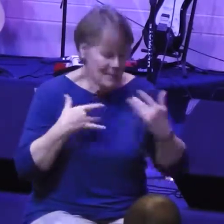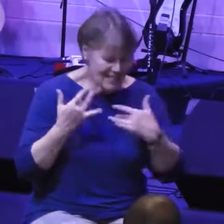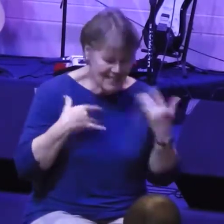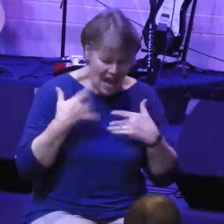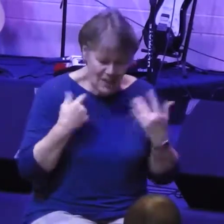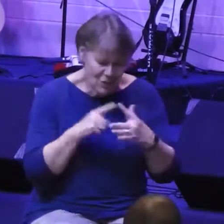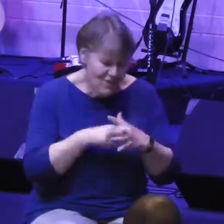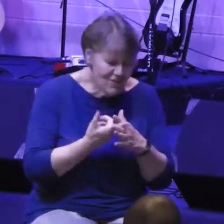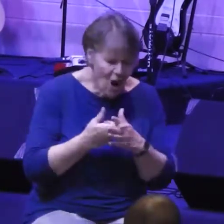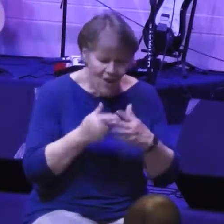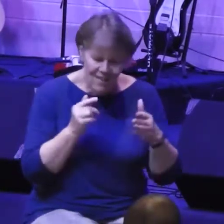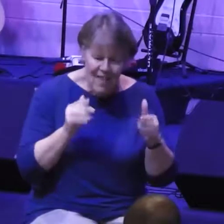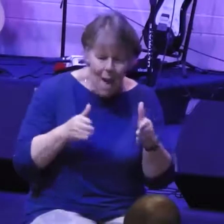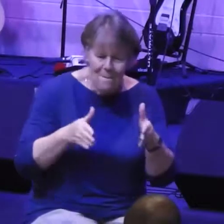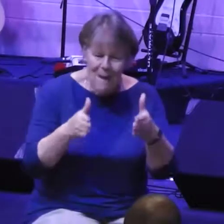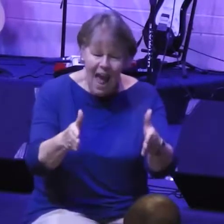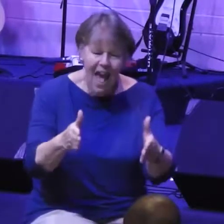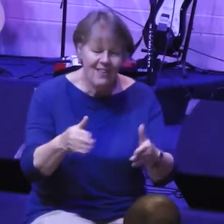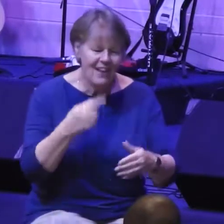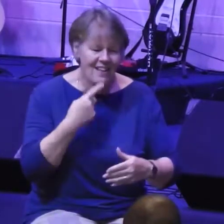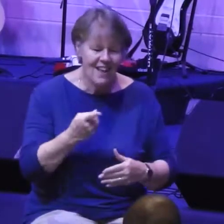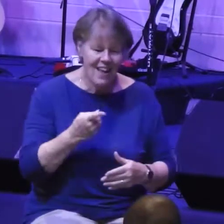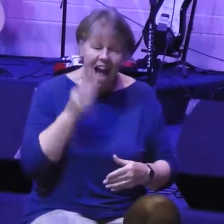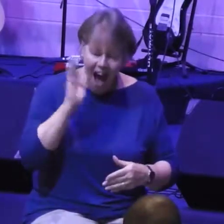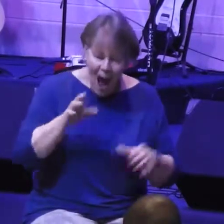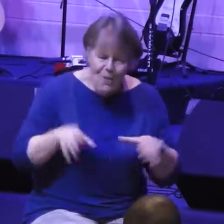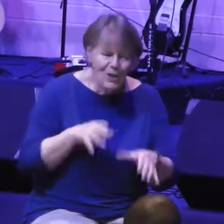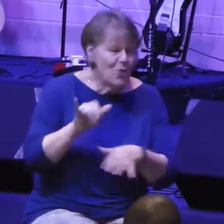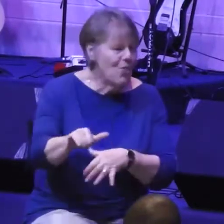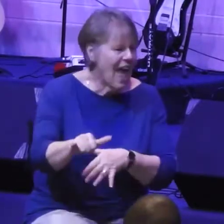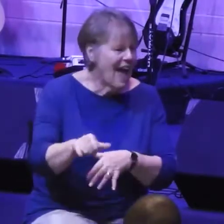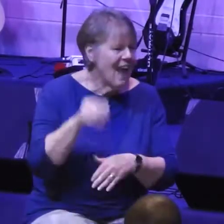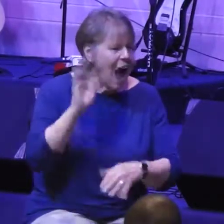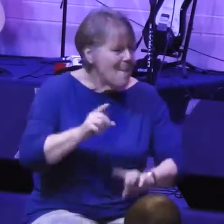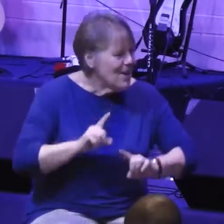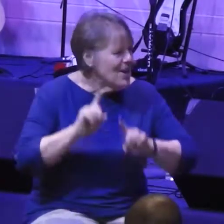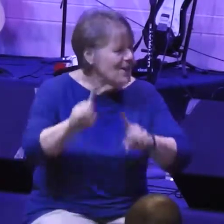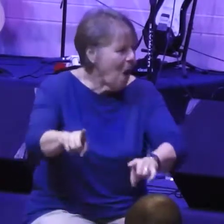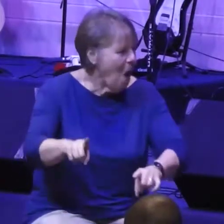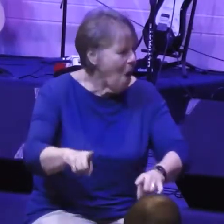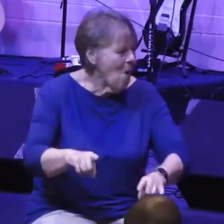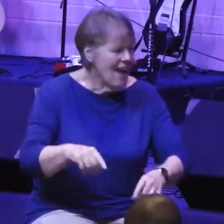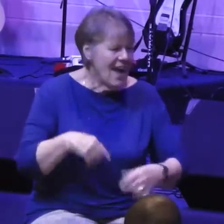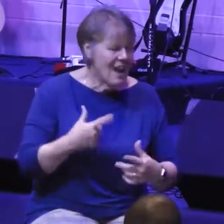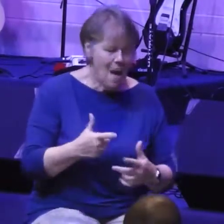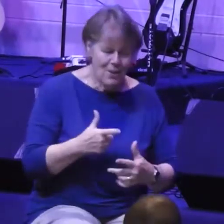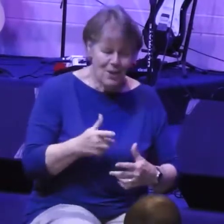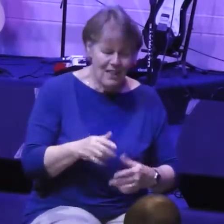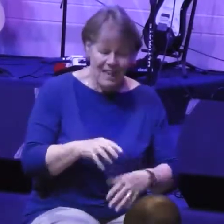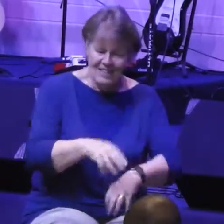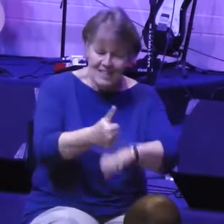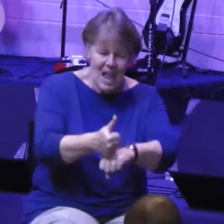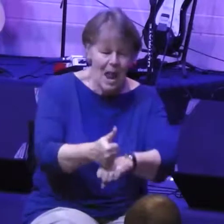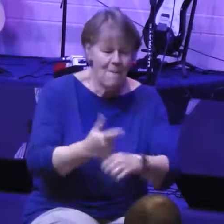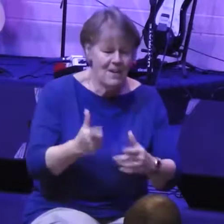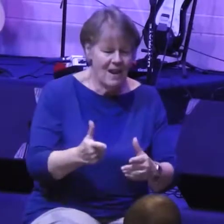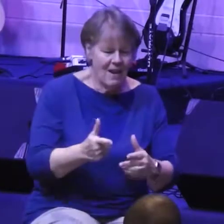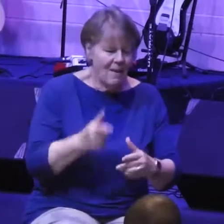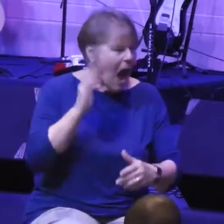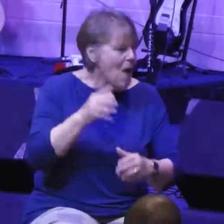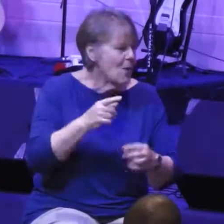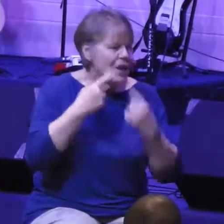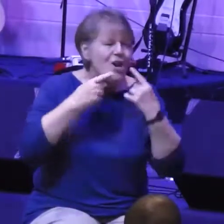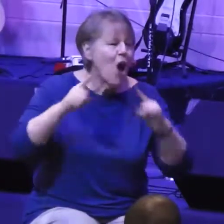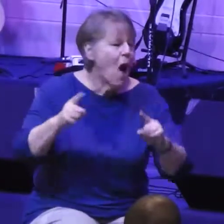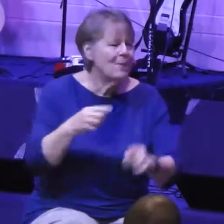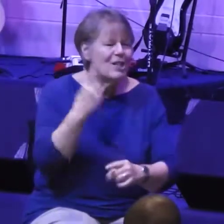life in general you say, I'm going to do this. I'm going to go, I'm going to kind of put a stake in the ground and I'm going to set out to do something and the very next